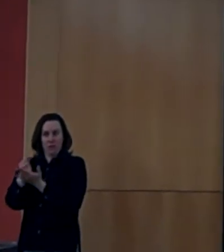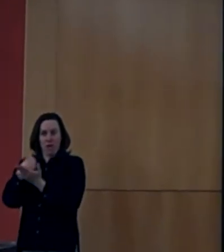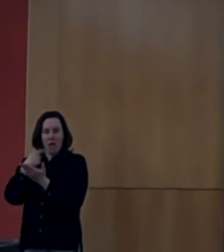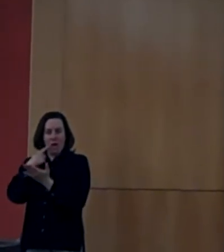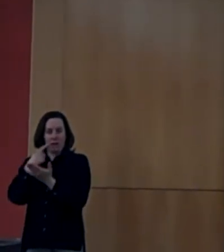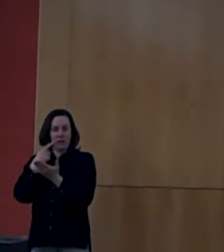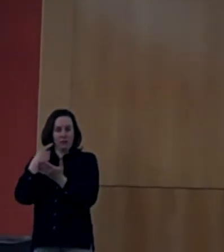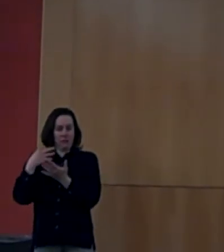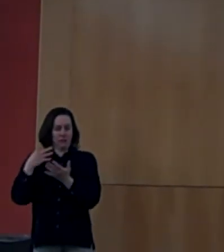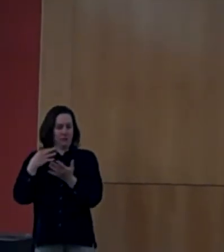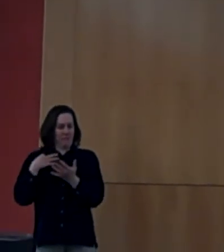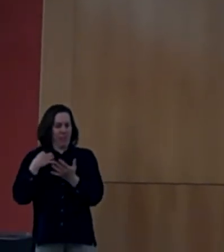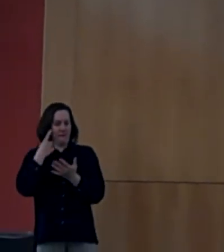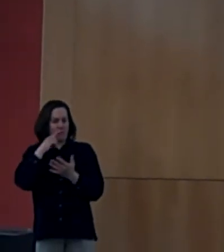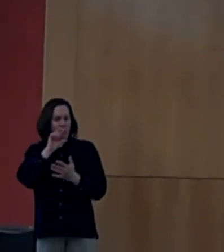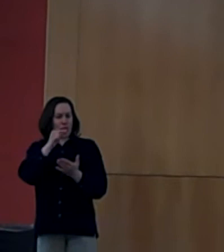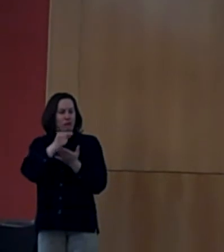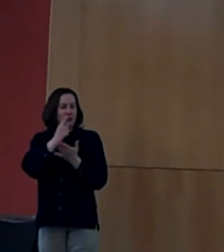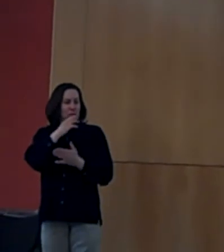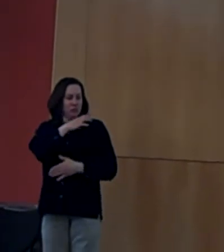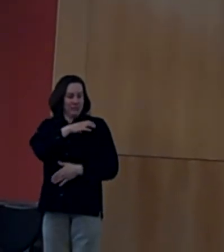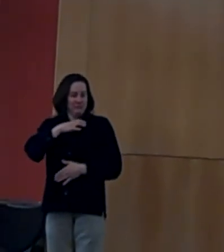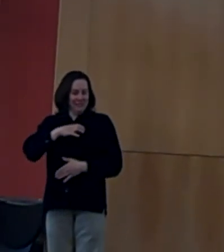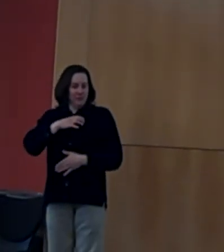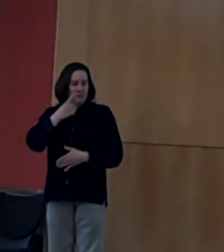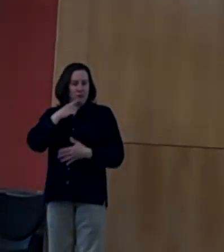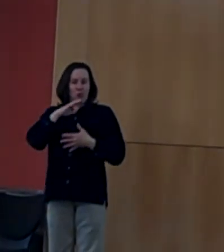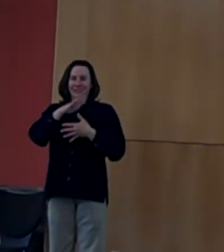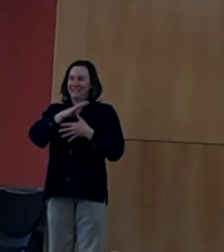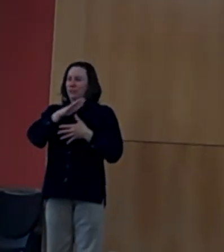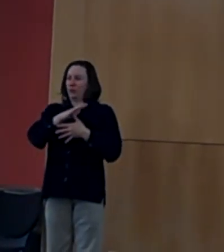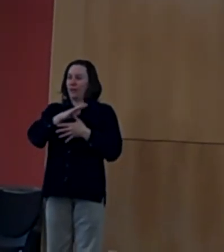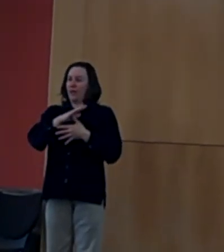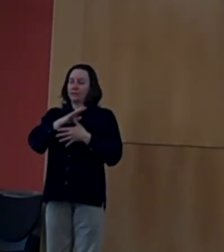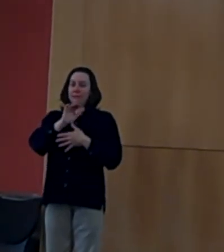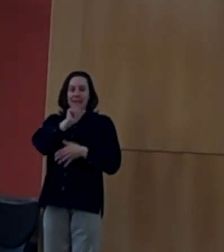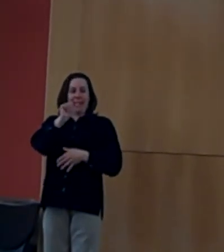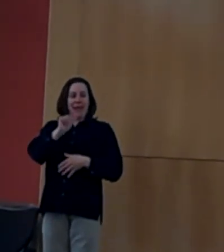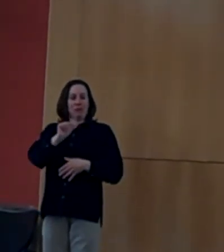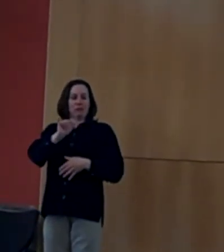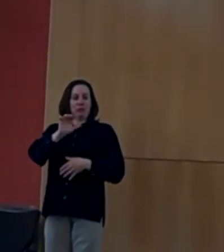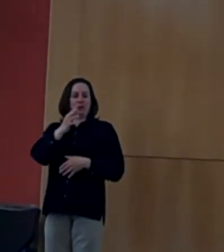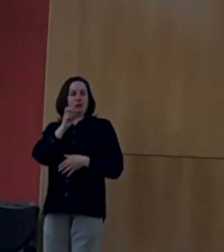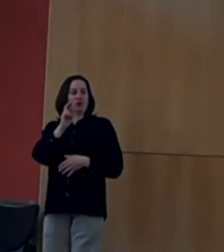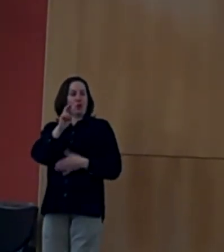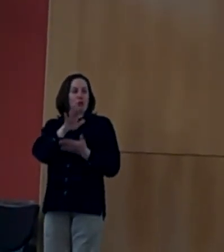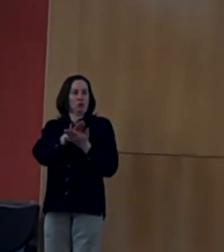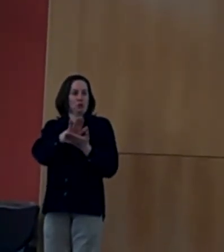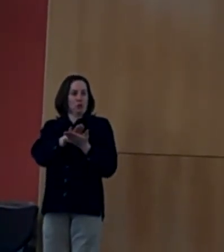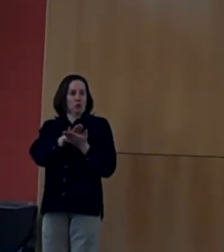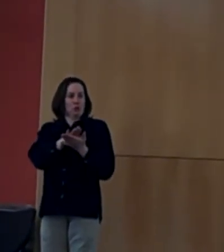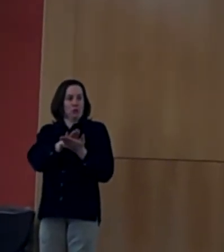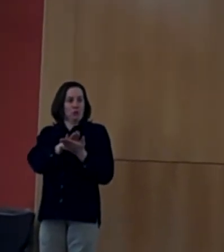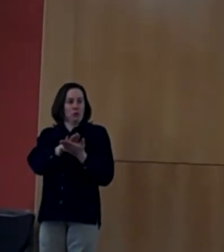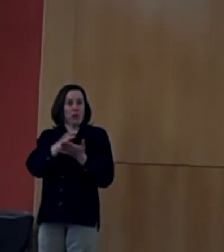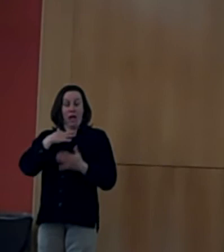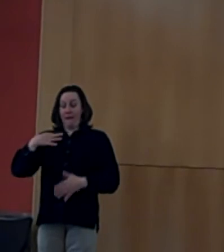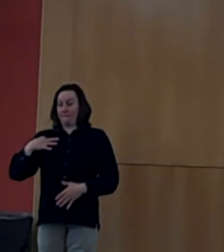at Family Partnership Charter School, which I was volunteer tasked. In class, was told to hand out graduation